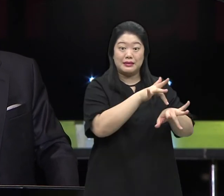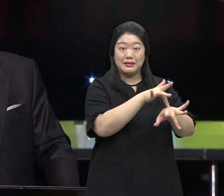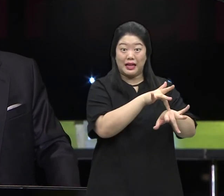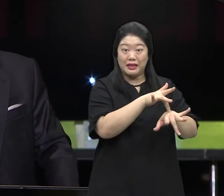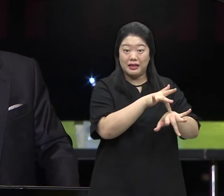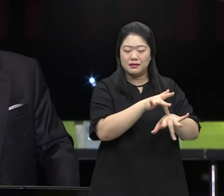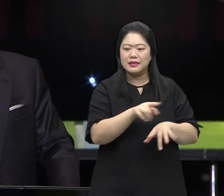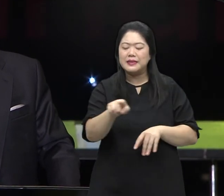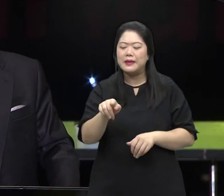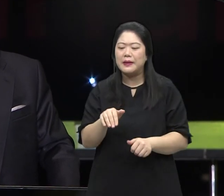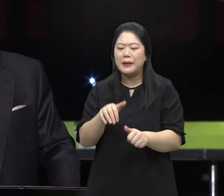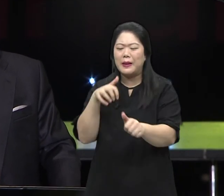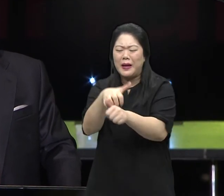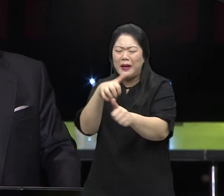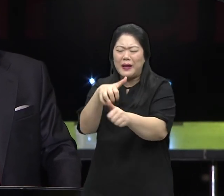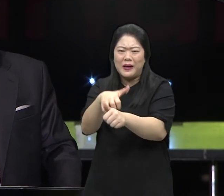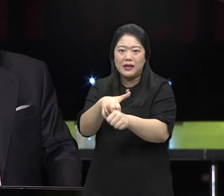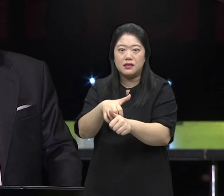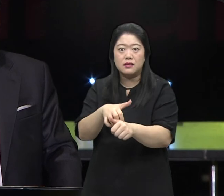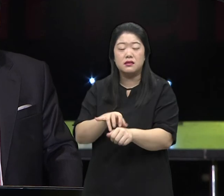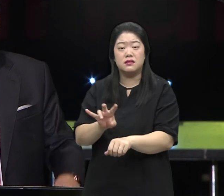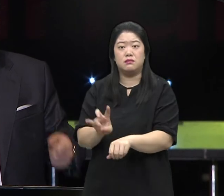Satan is active 24 hours a day.